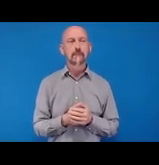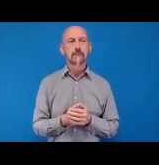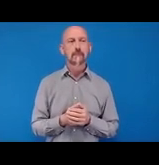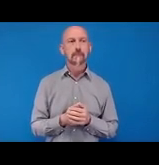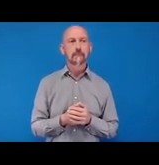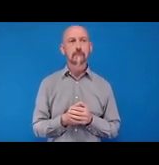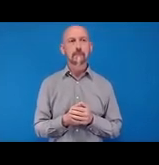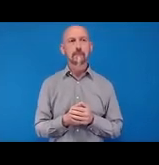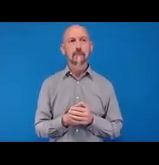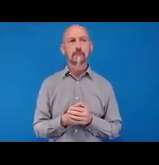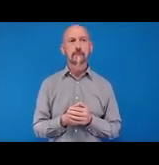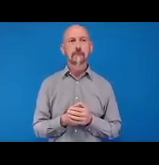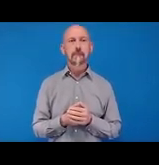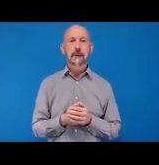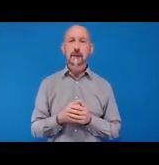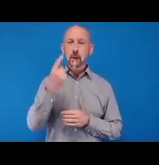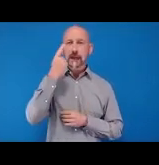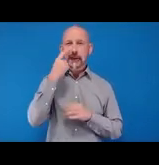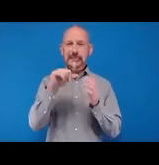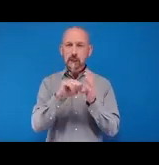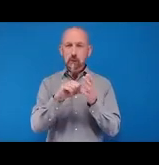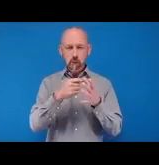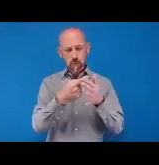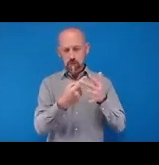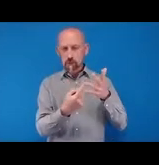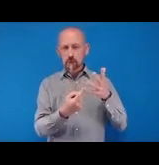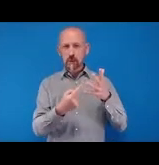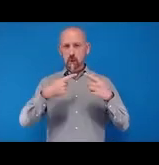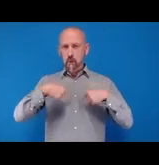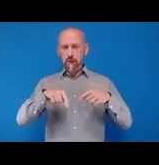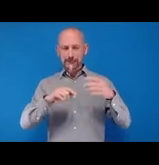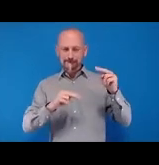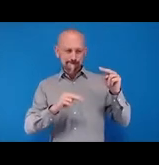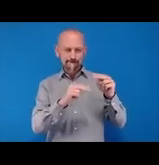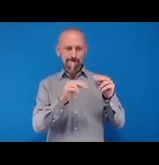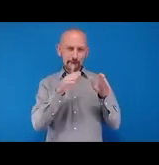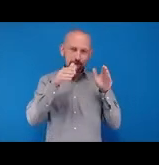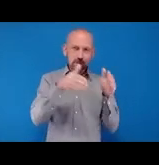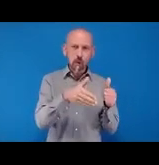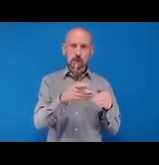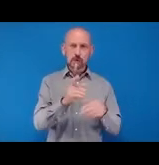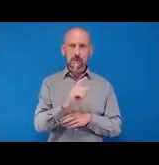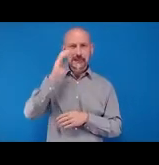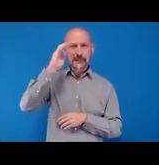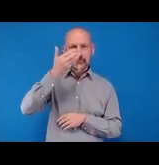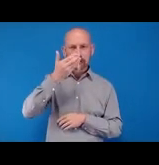Among all those eye issues, we are focusing on cataract and refractive error.